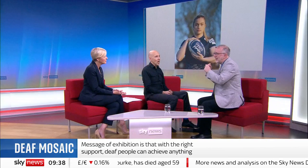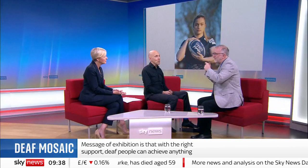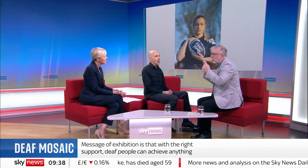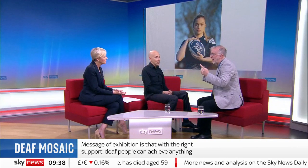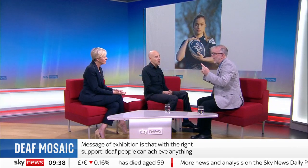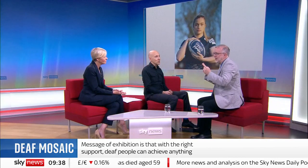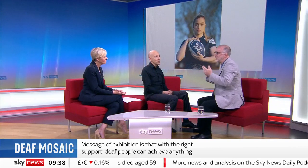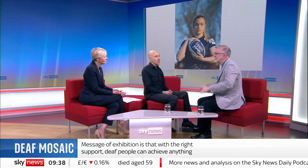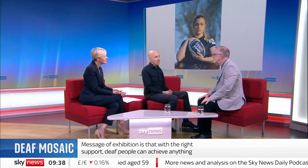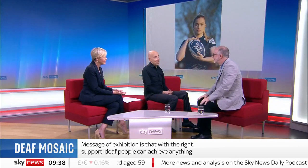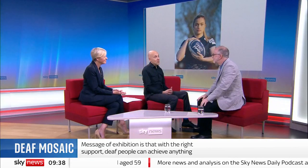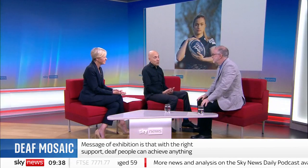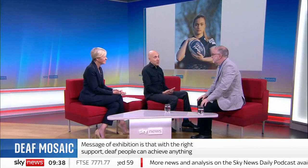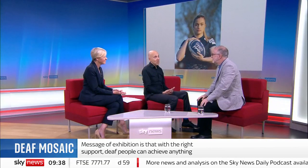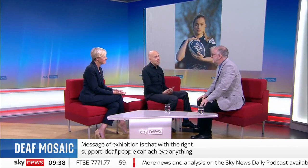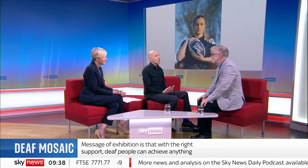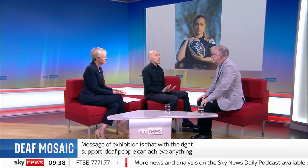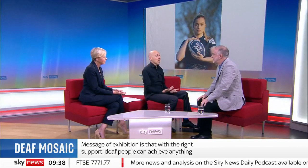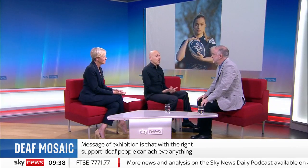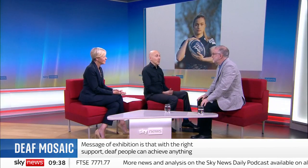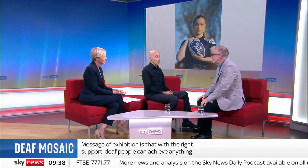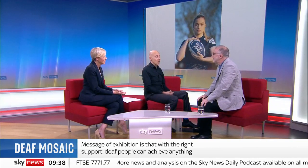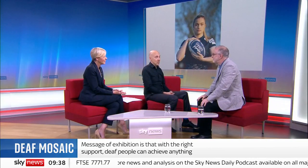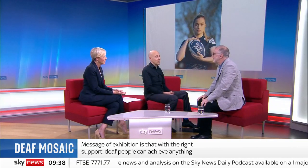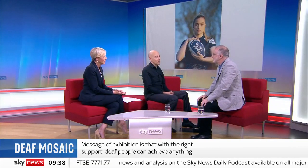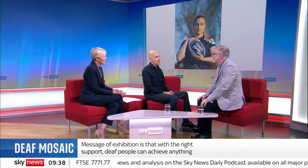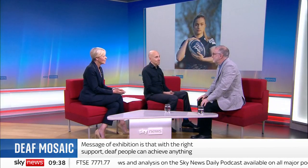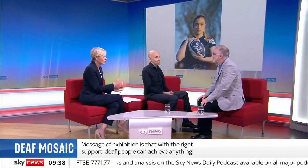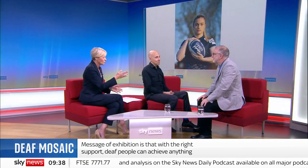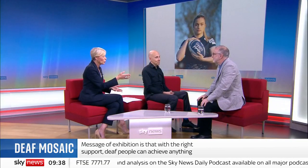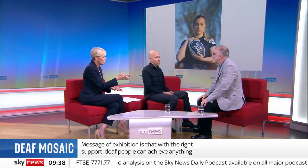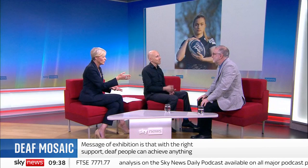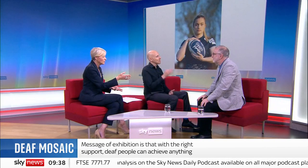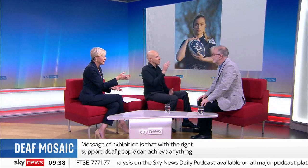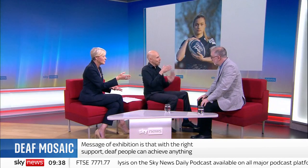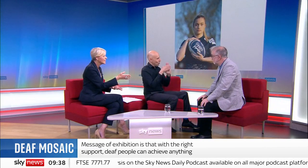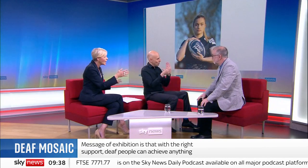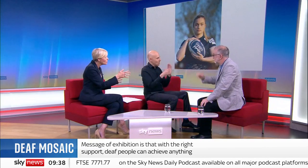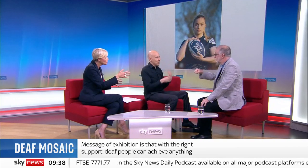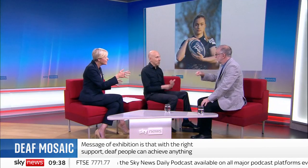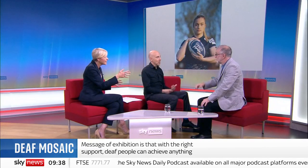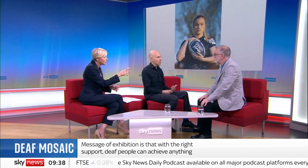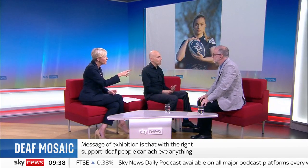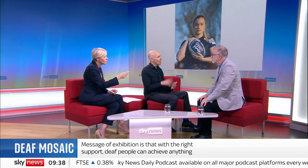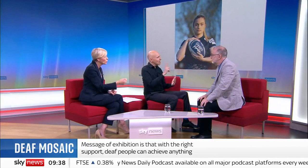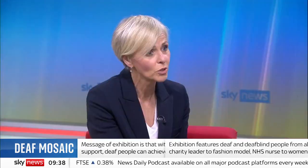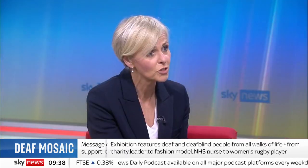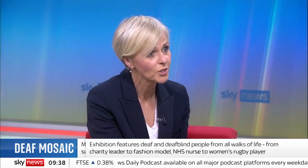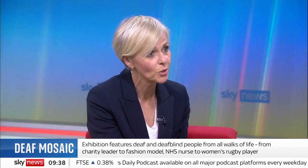a powerful deaf woman and providing deaf awareness. Great role model. I mean, how important is that? Did you have role models when you